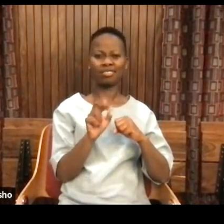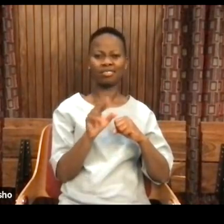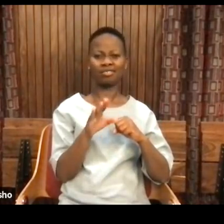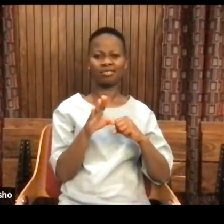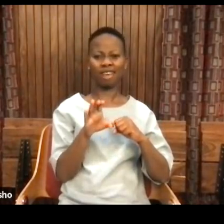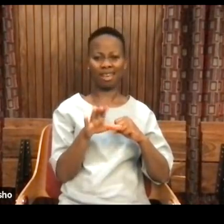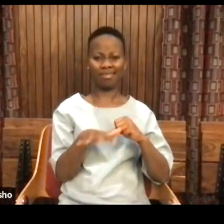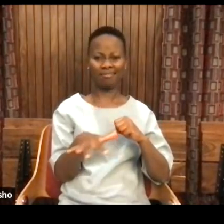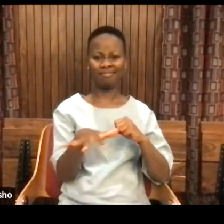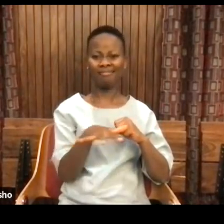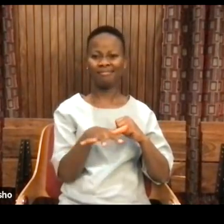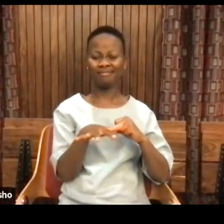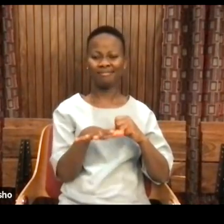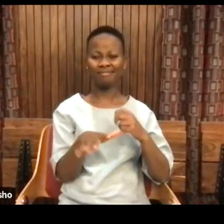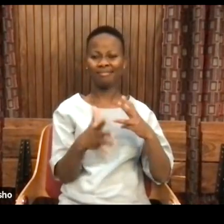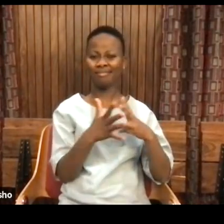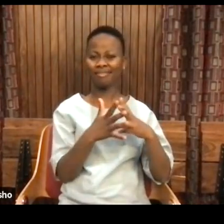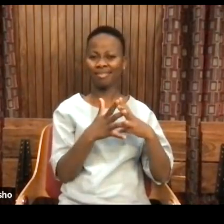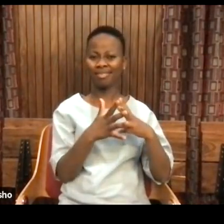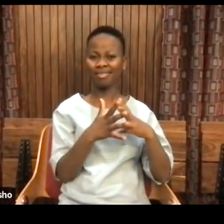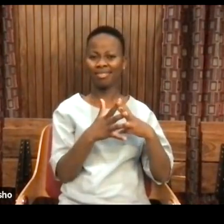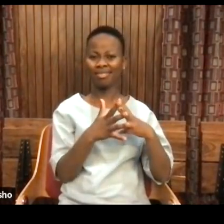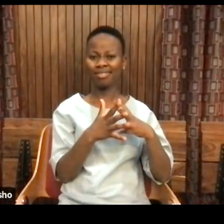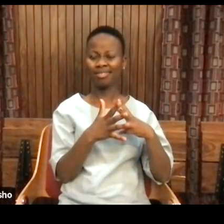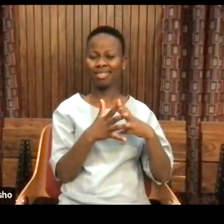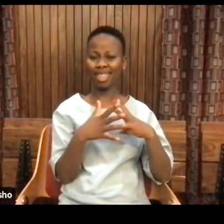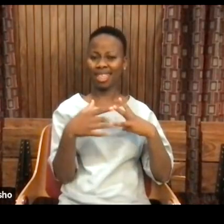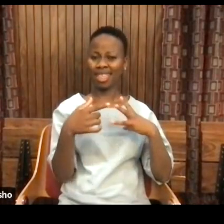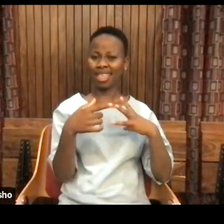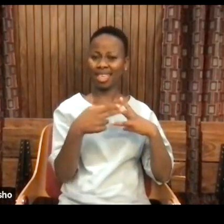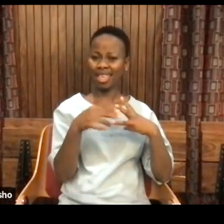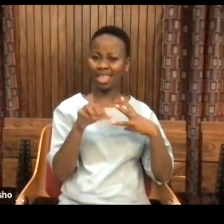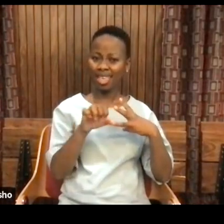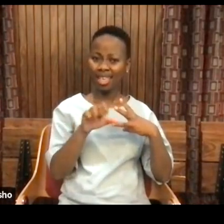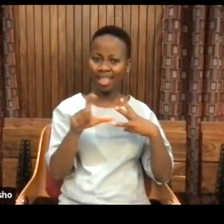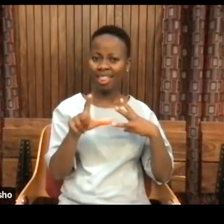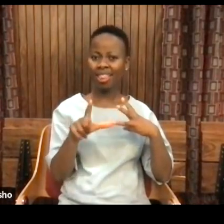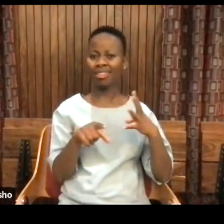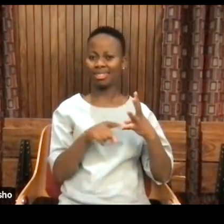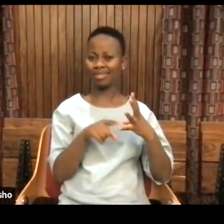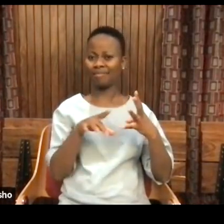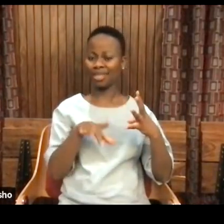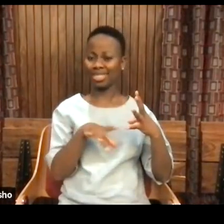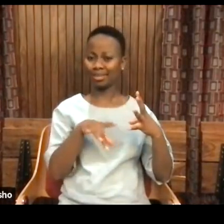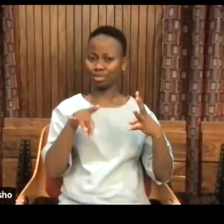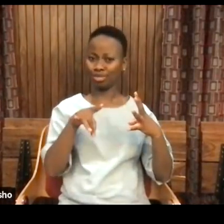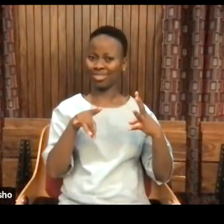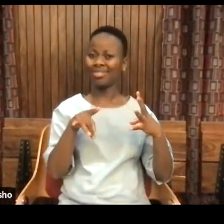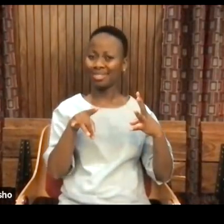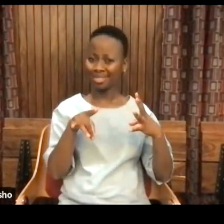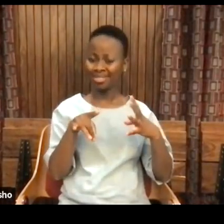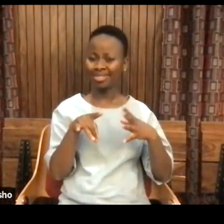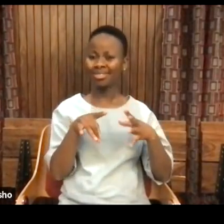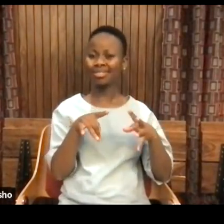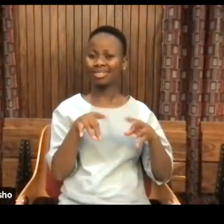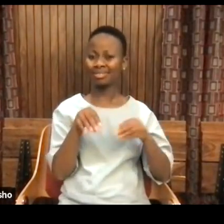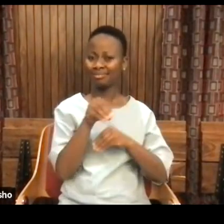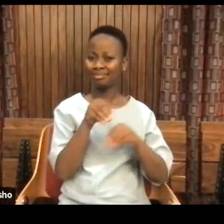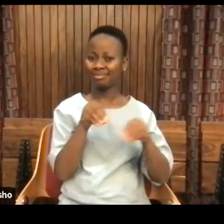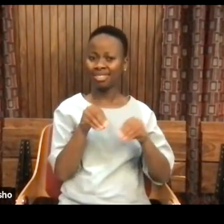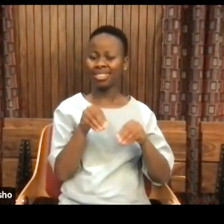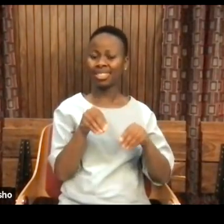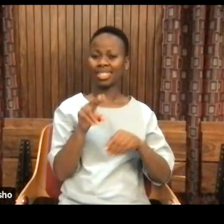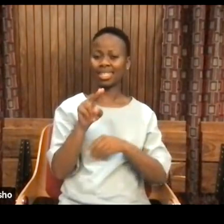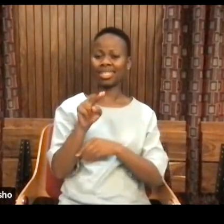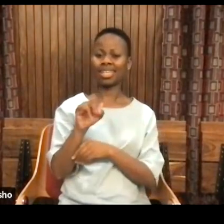right? Hegel trying to, you know, see if he can get spirit moving dialectically. And you know where